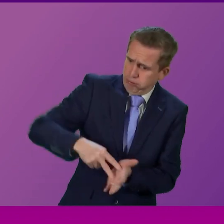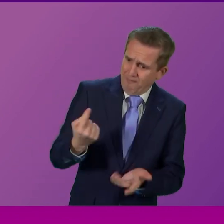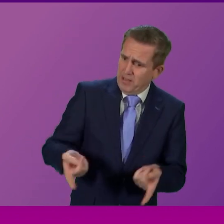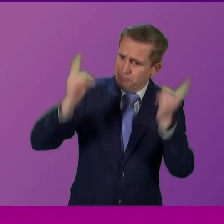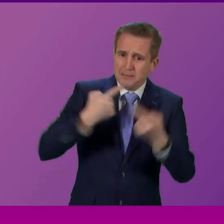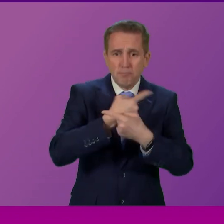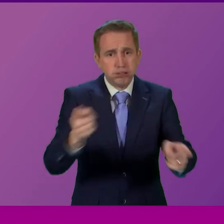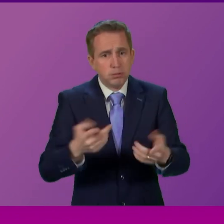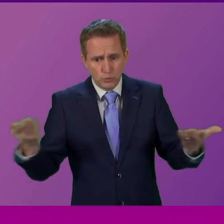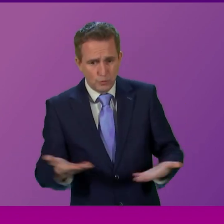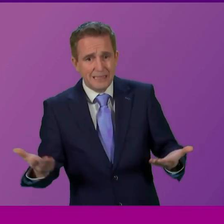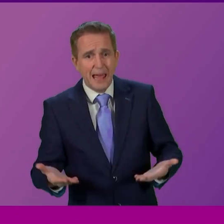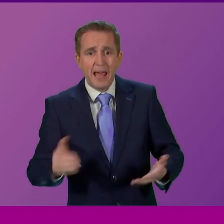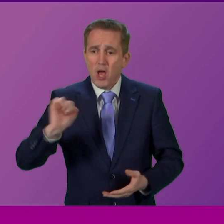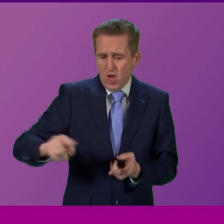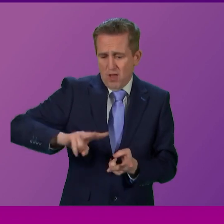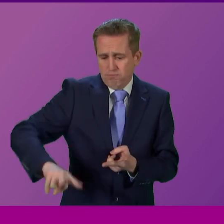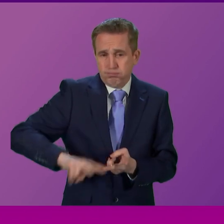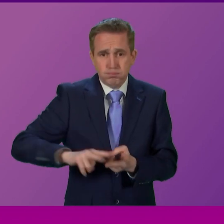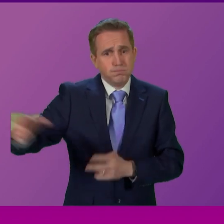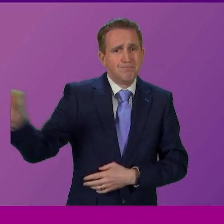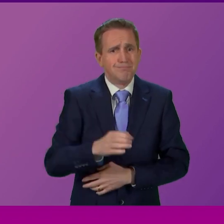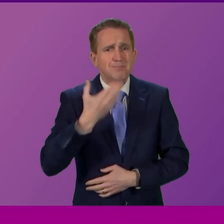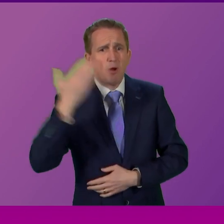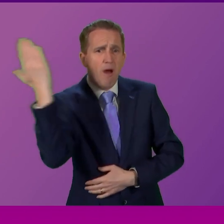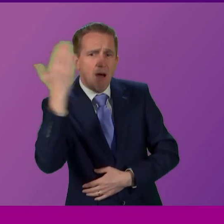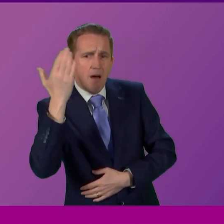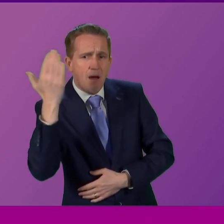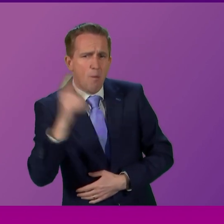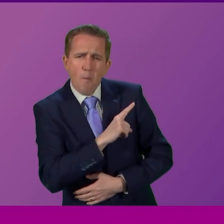instead sent along her spare? Cabinet Secretary.